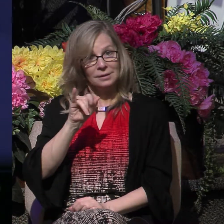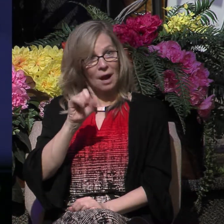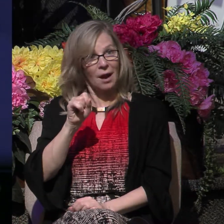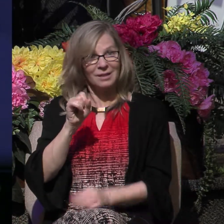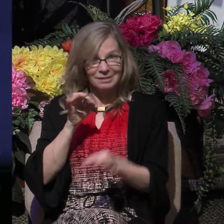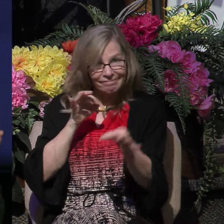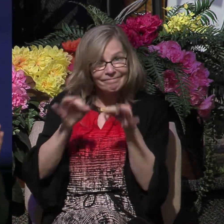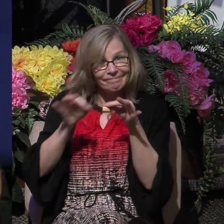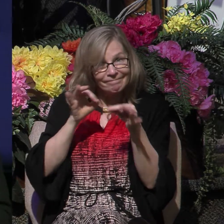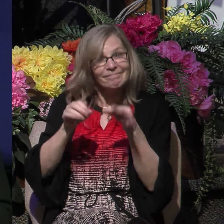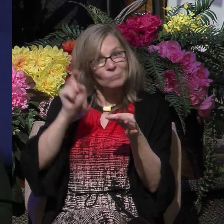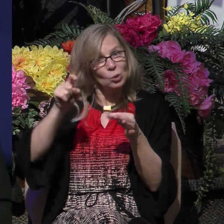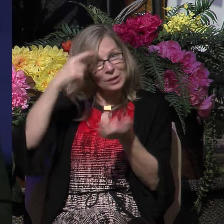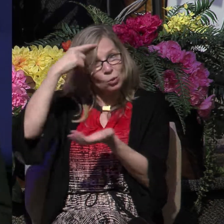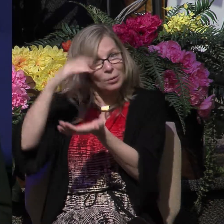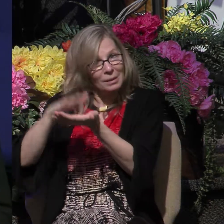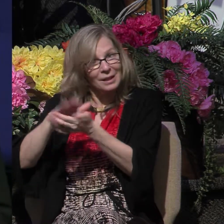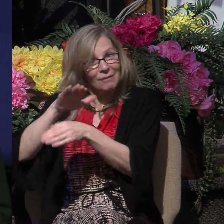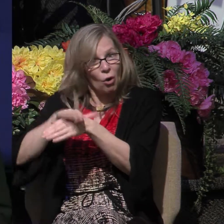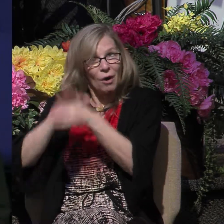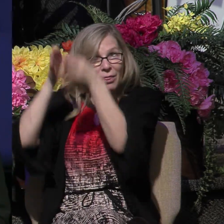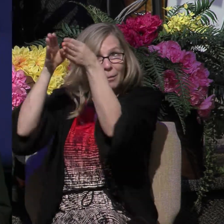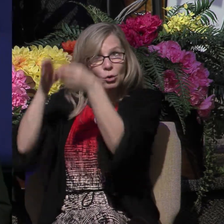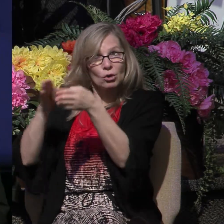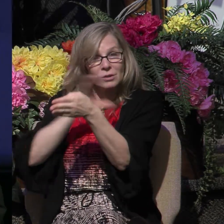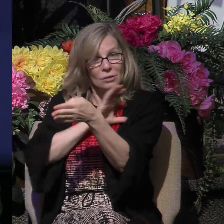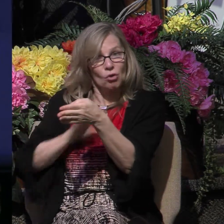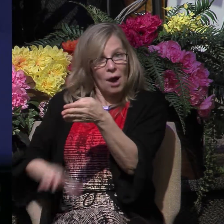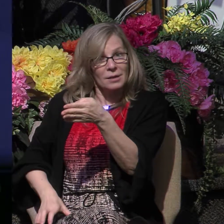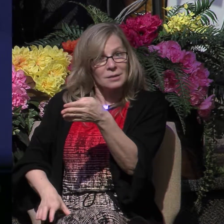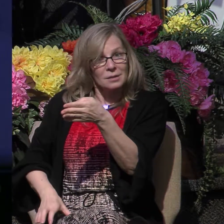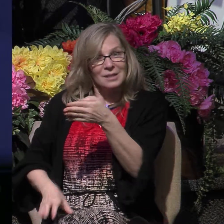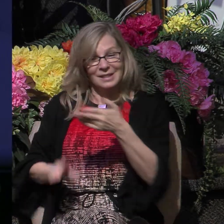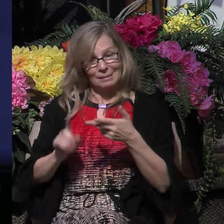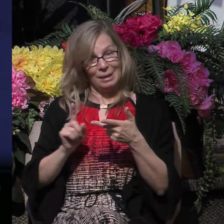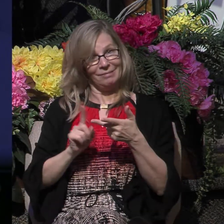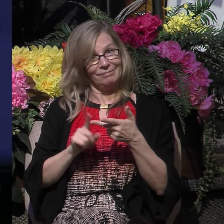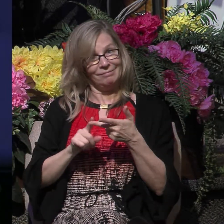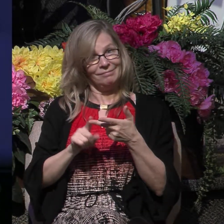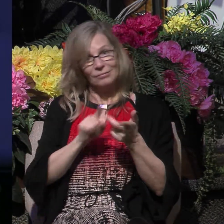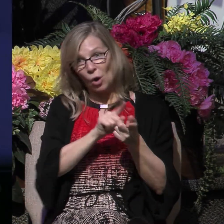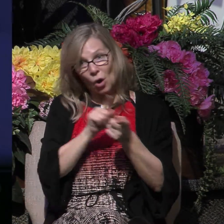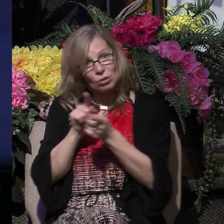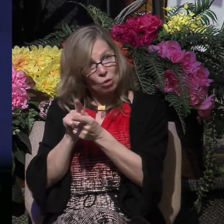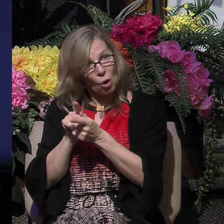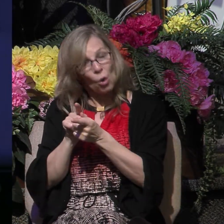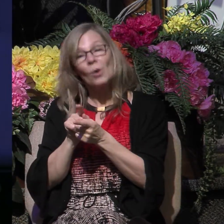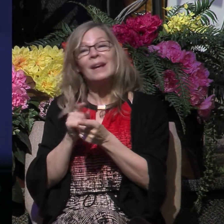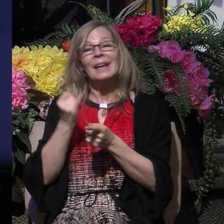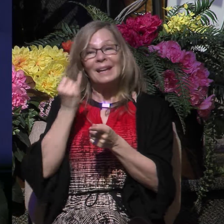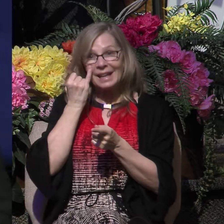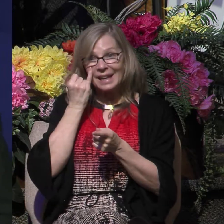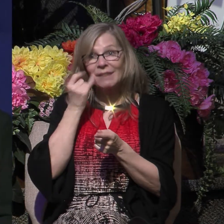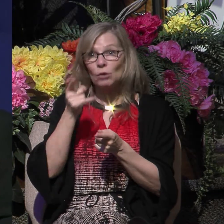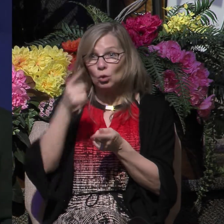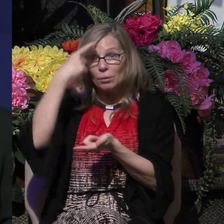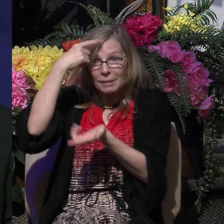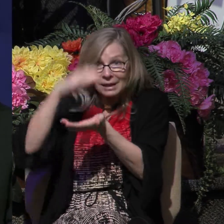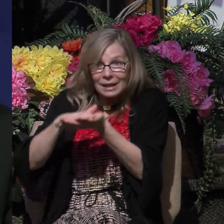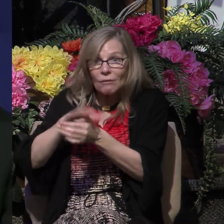that he needed to believe on this person for salvation, the third thing that Paul and Silas told the jailers that if he did believe on Christ, then he would